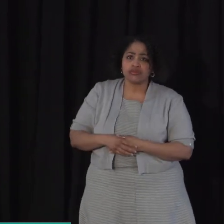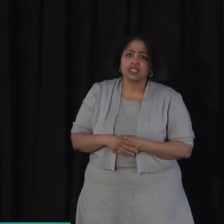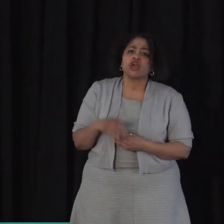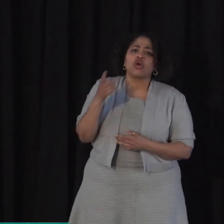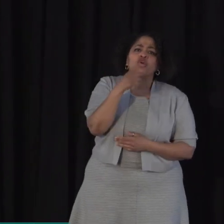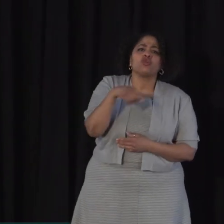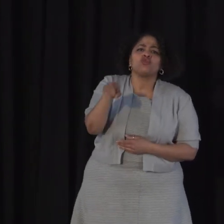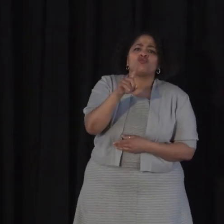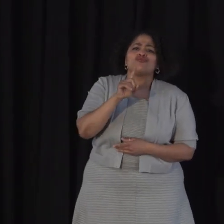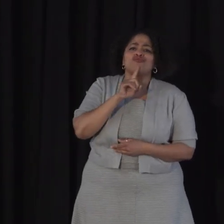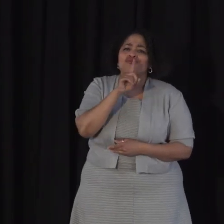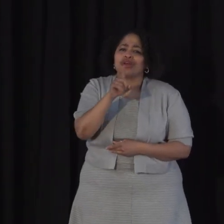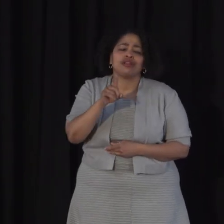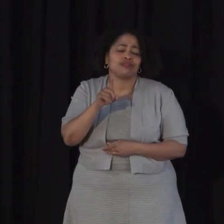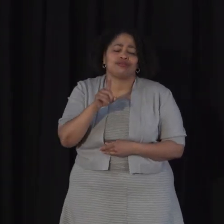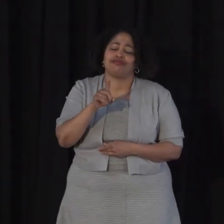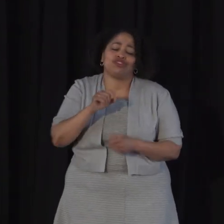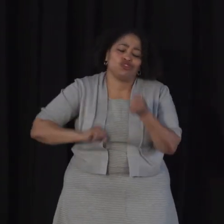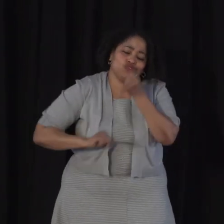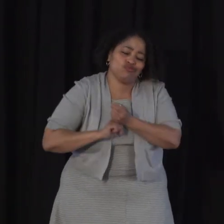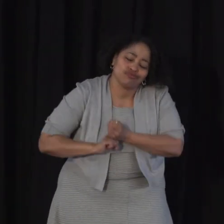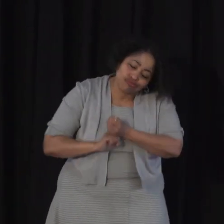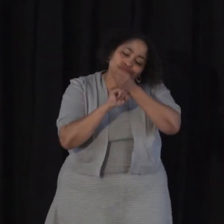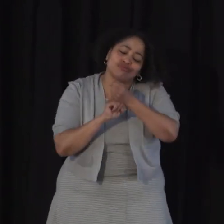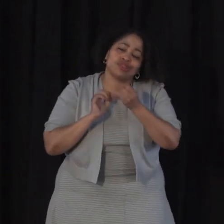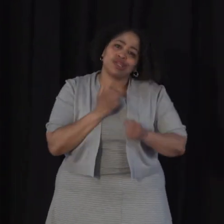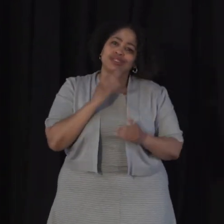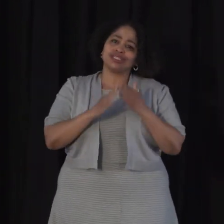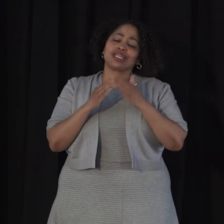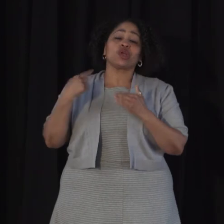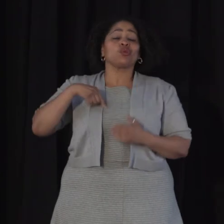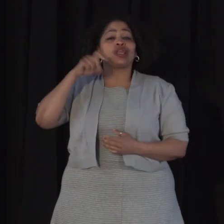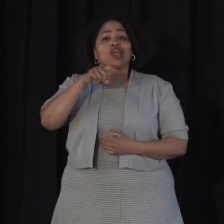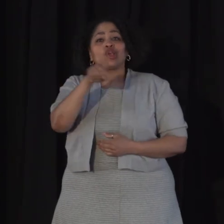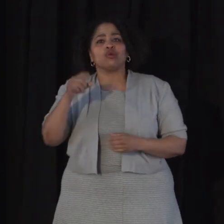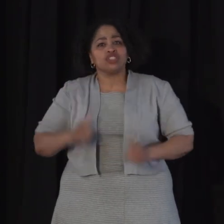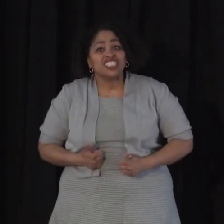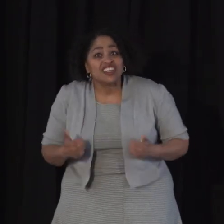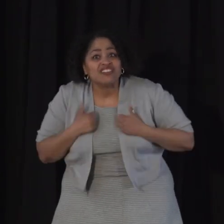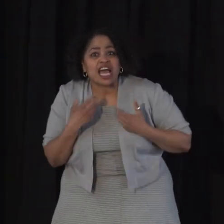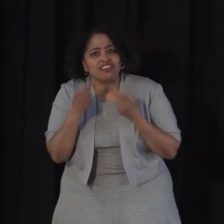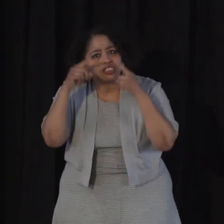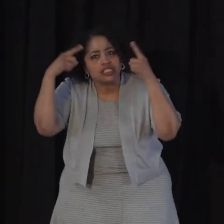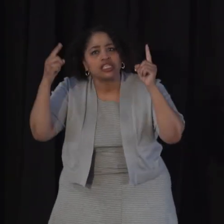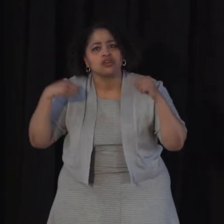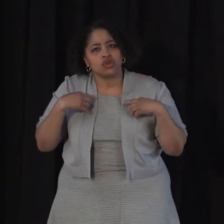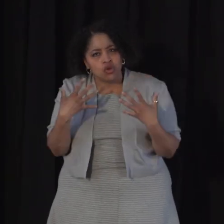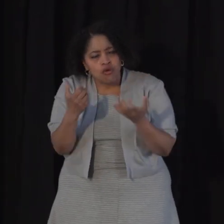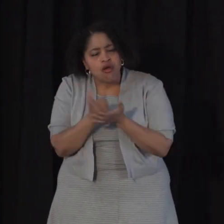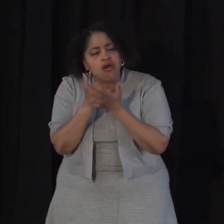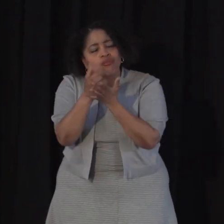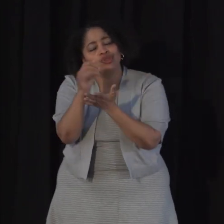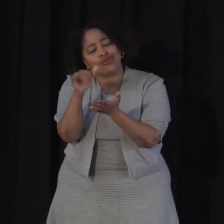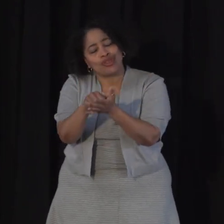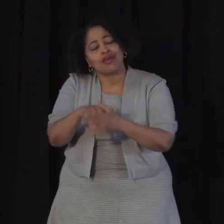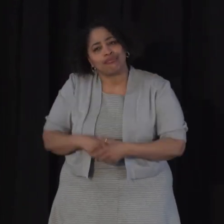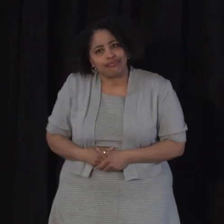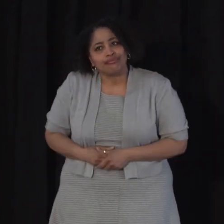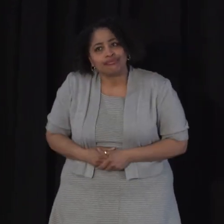You are the backbone of our city. We need you to survive and to succeed, and we want to help you do so.